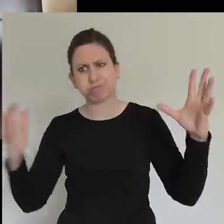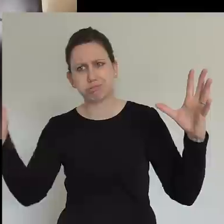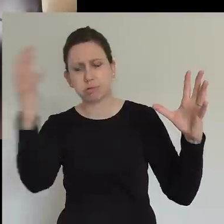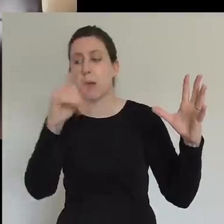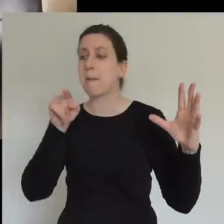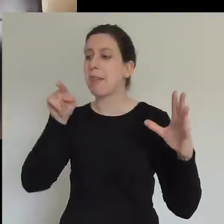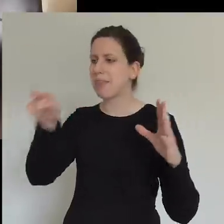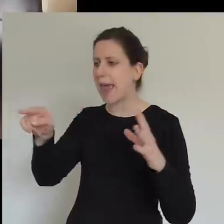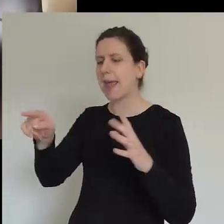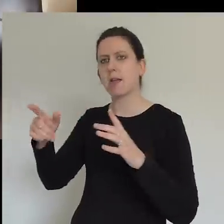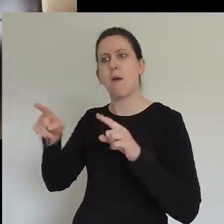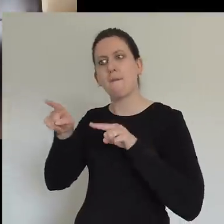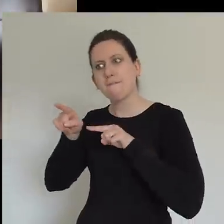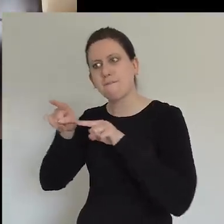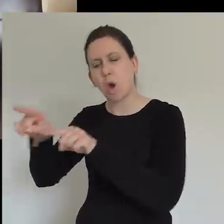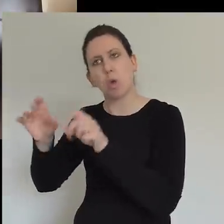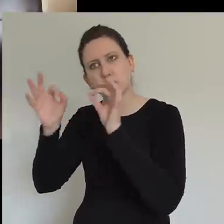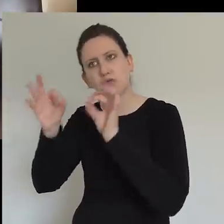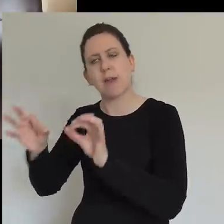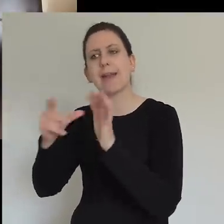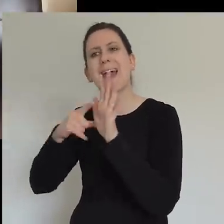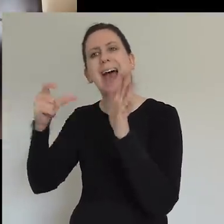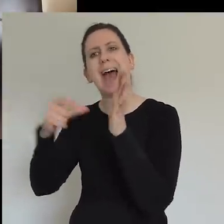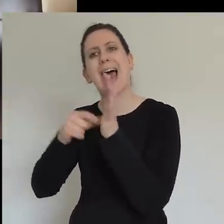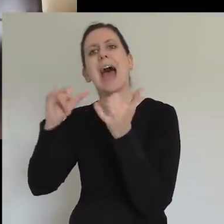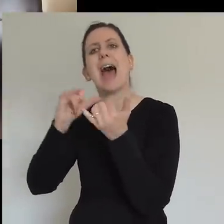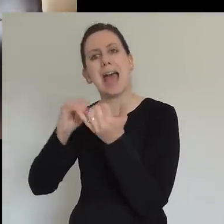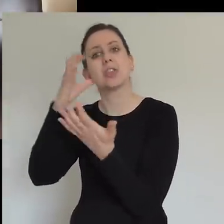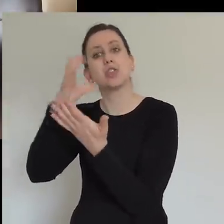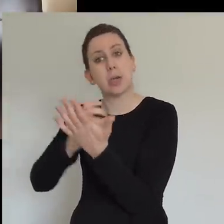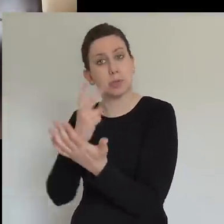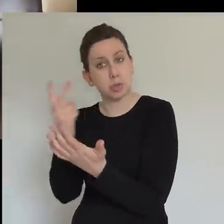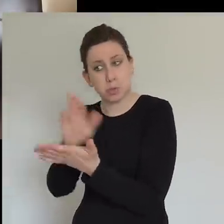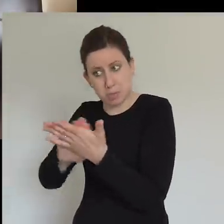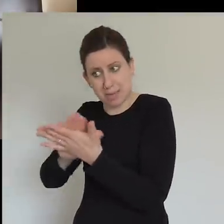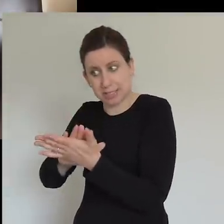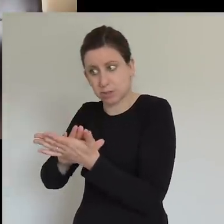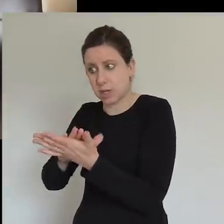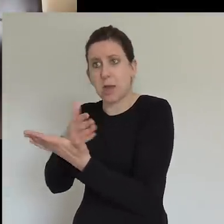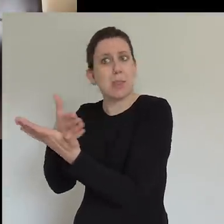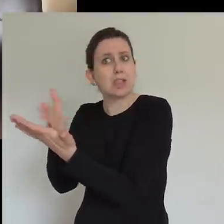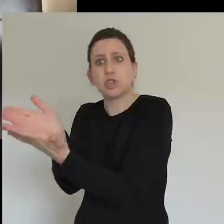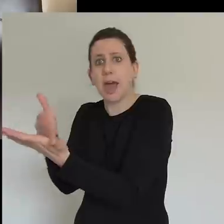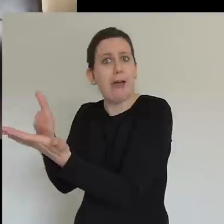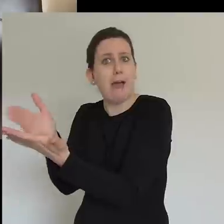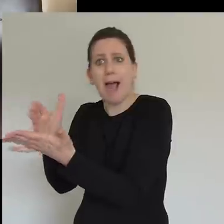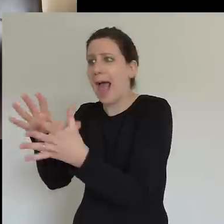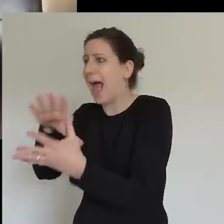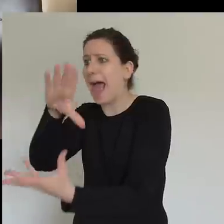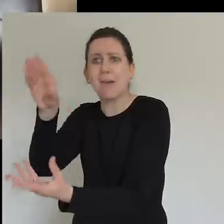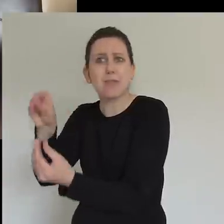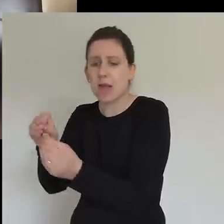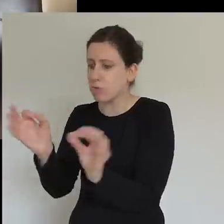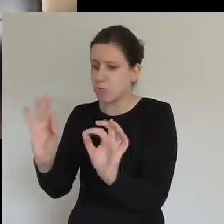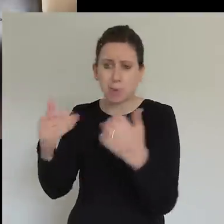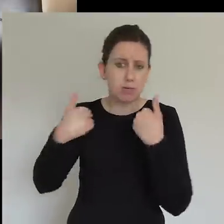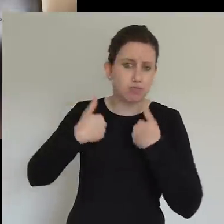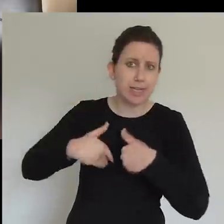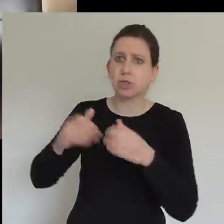share everything. Yeah. No one's poor, but no one's rich. You don't have your own car. You're in community. No